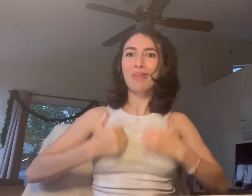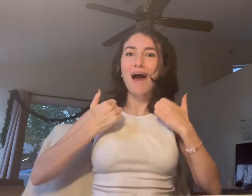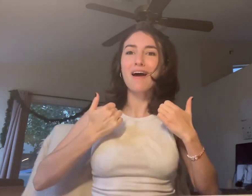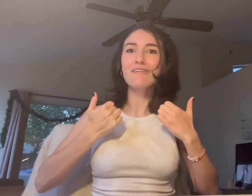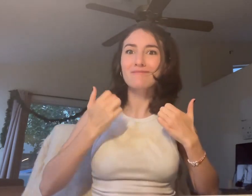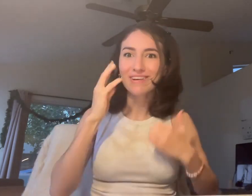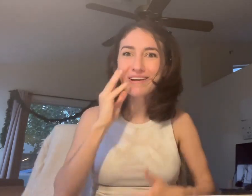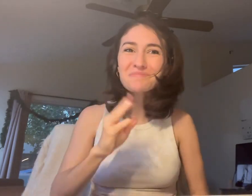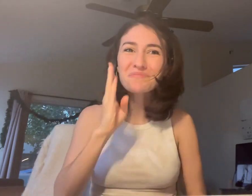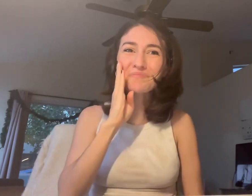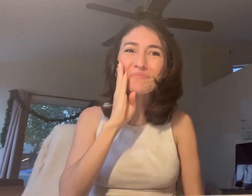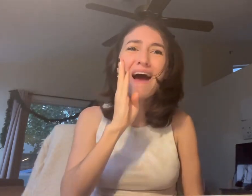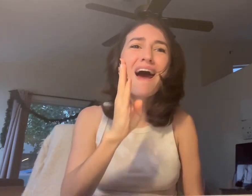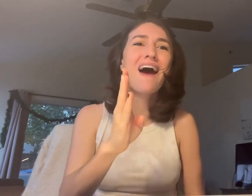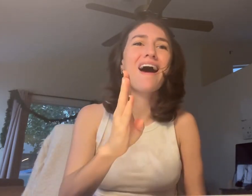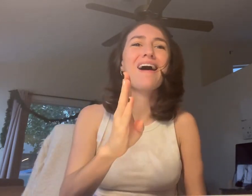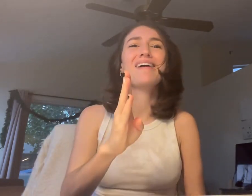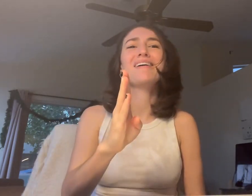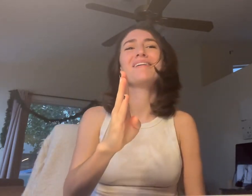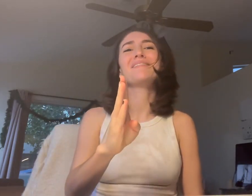back to life again